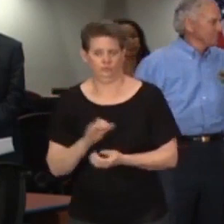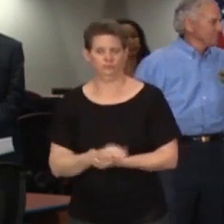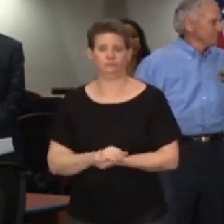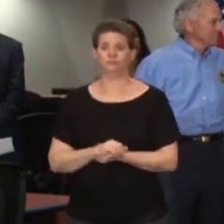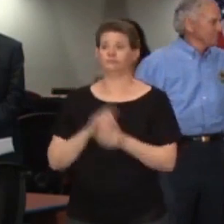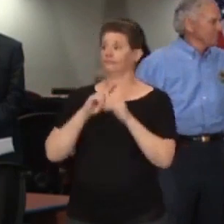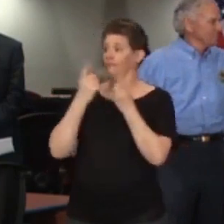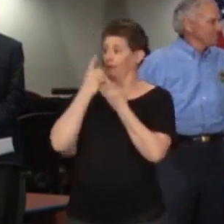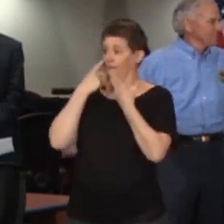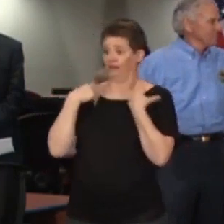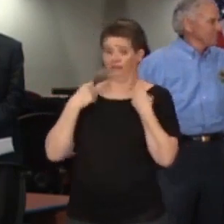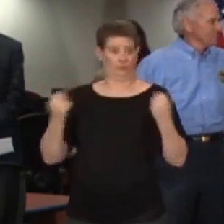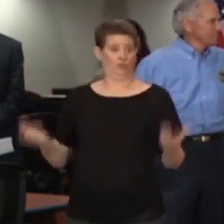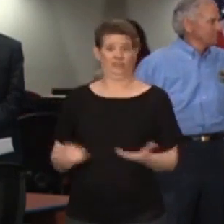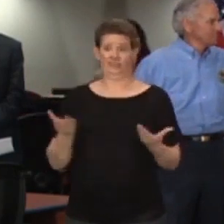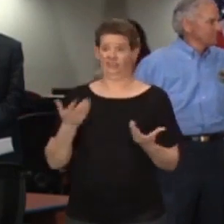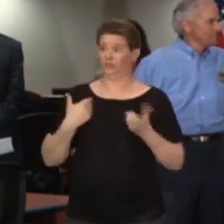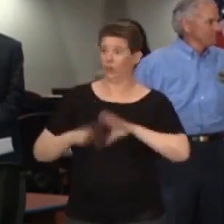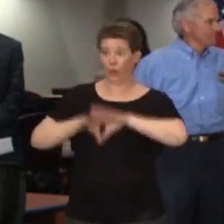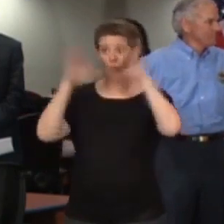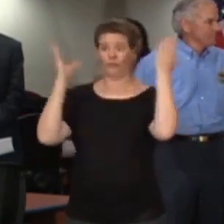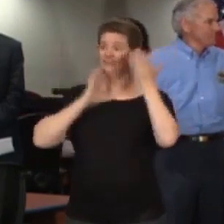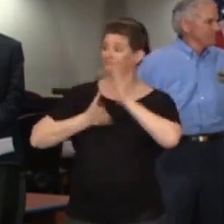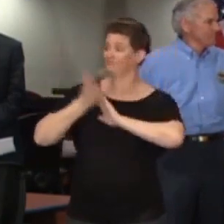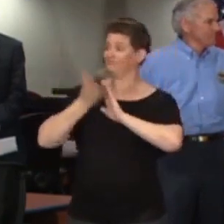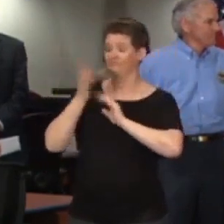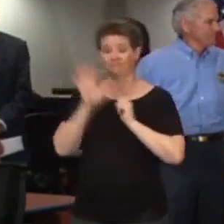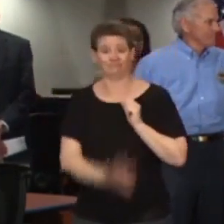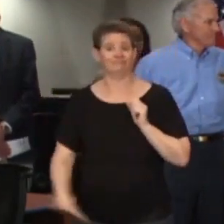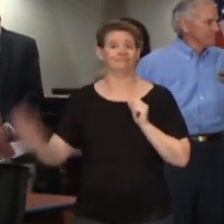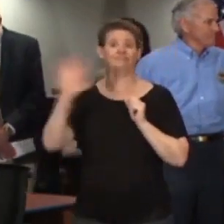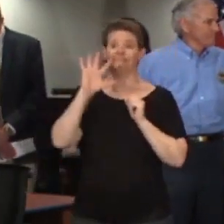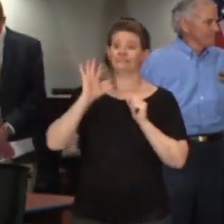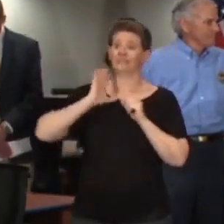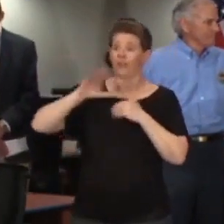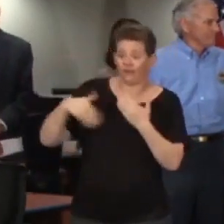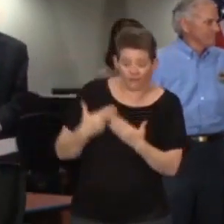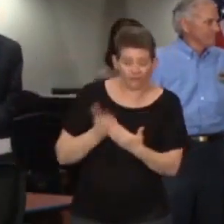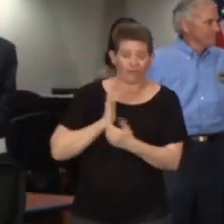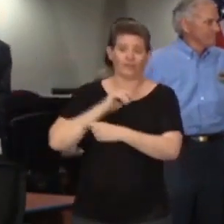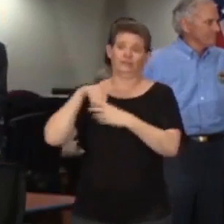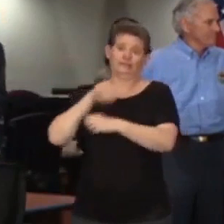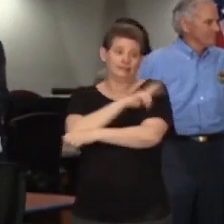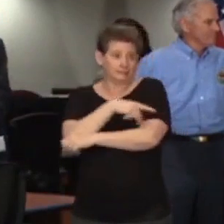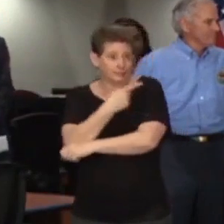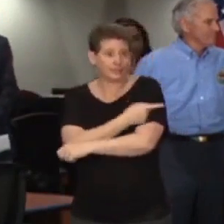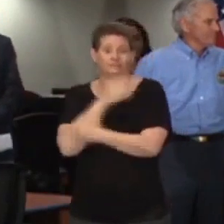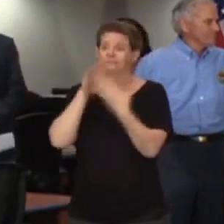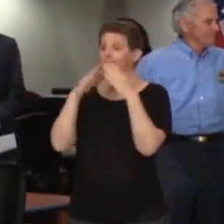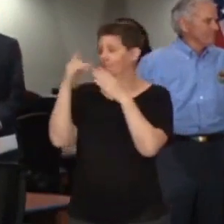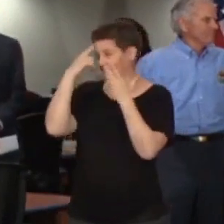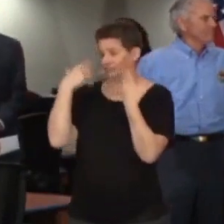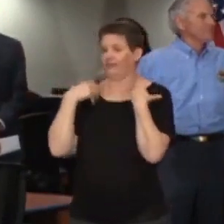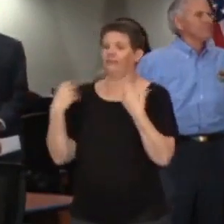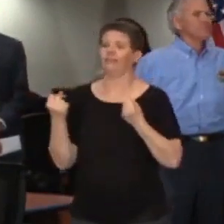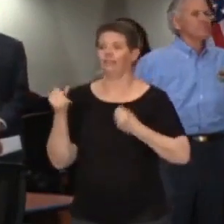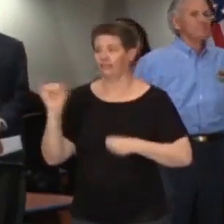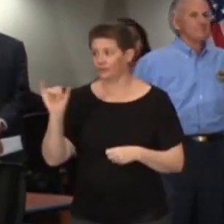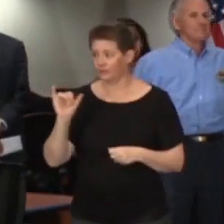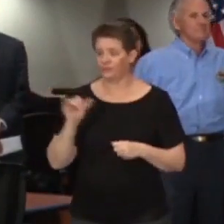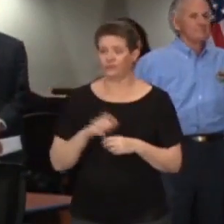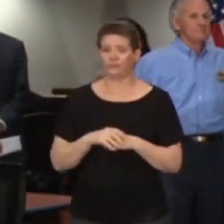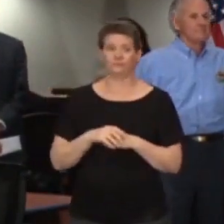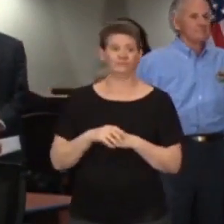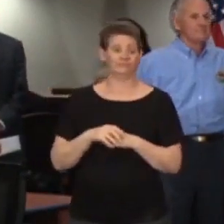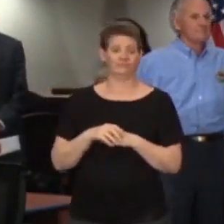is open, fully operational and functional across all of our inpatient facilities and our community mental health centers. This is